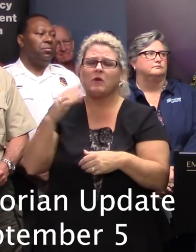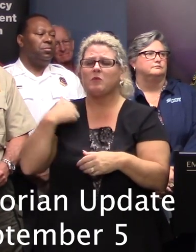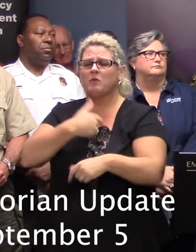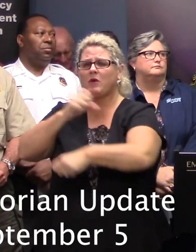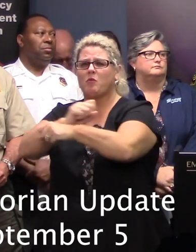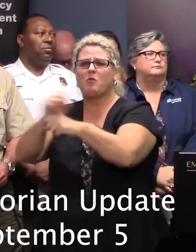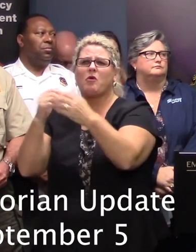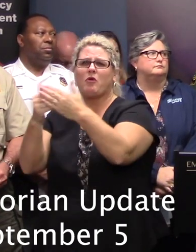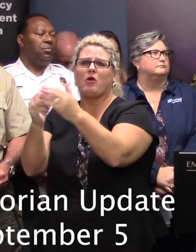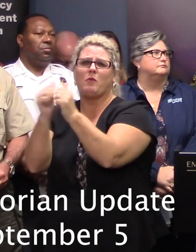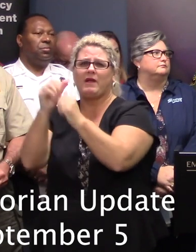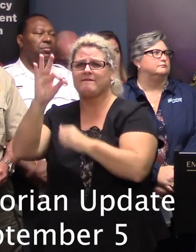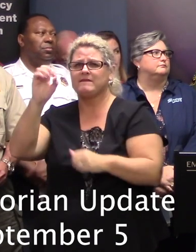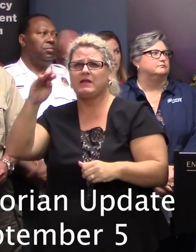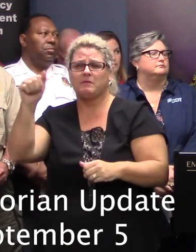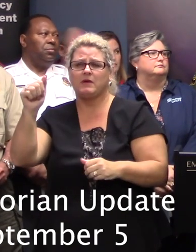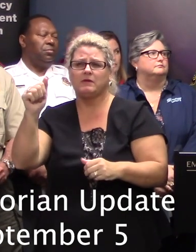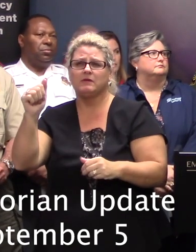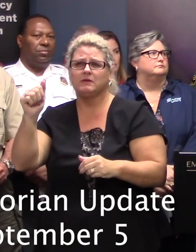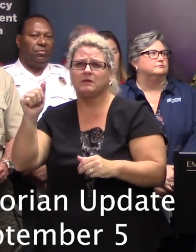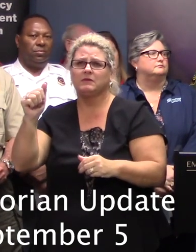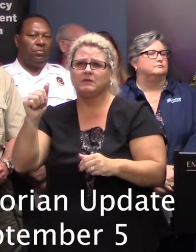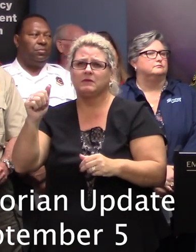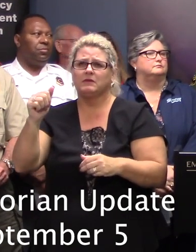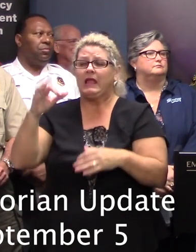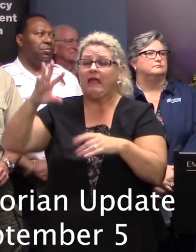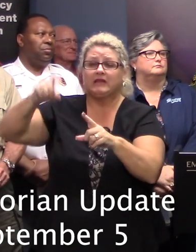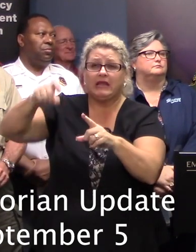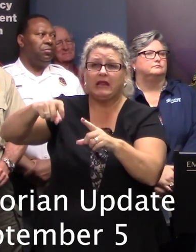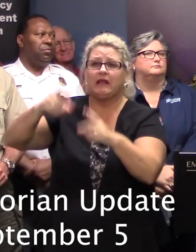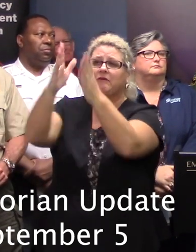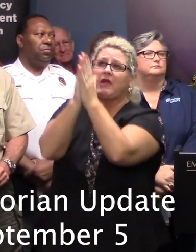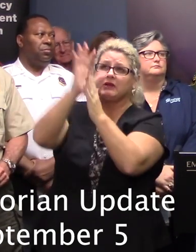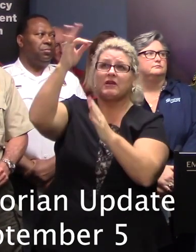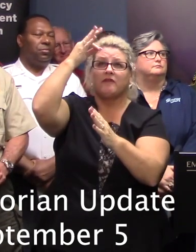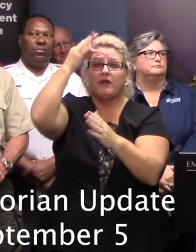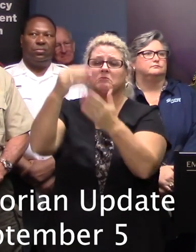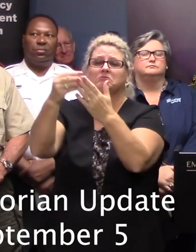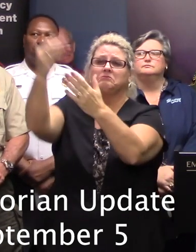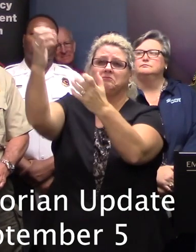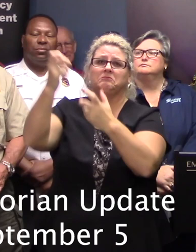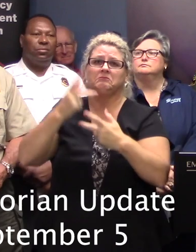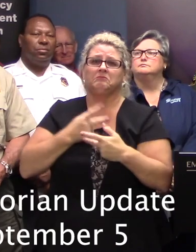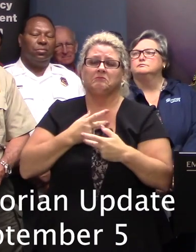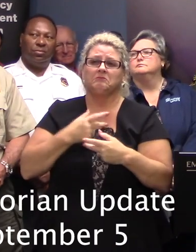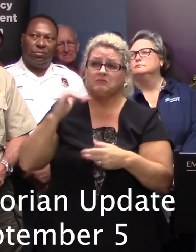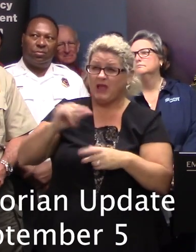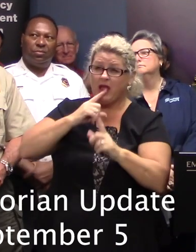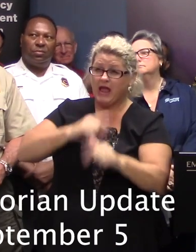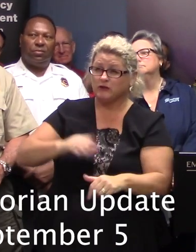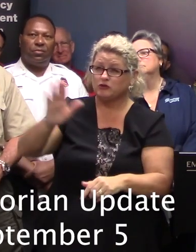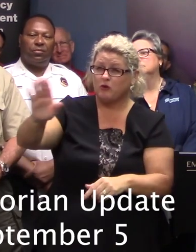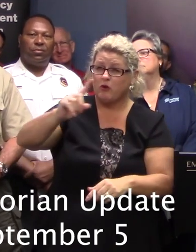FEMA on that in terms of possible federal reimbursements so does that kind of answer your question? well I was also more just